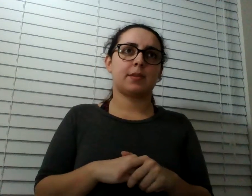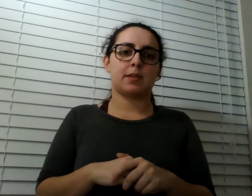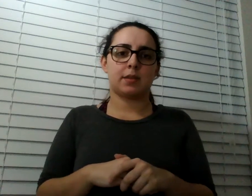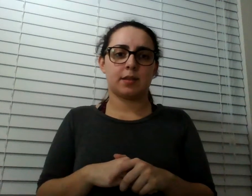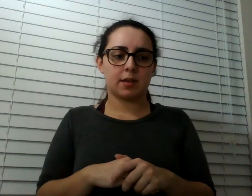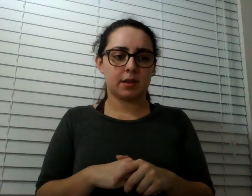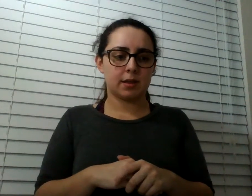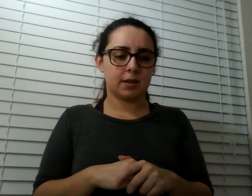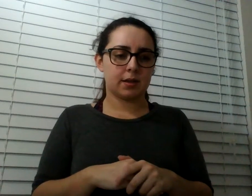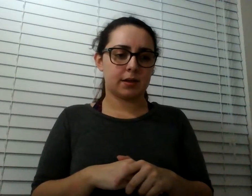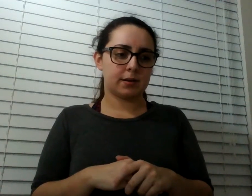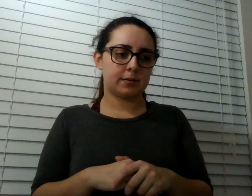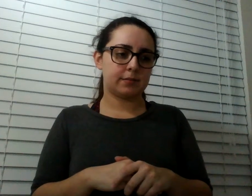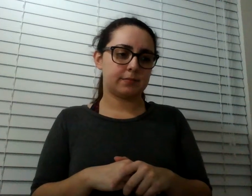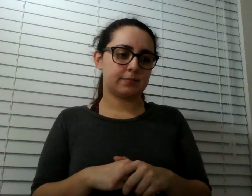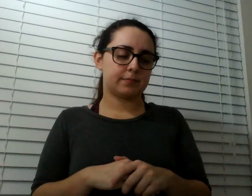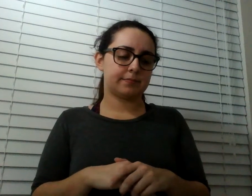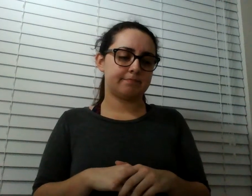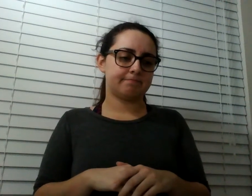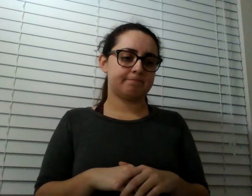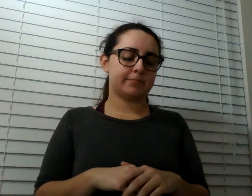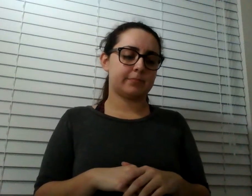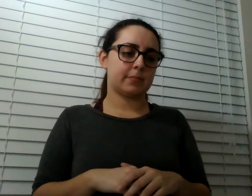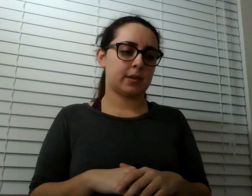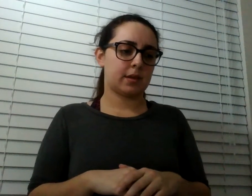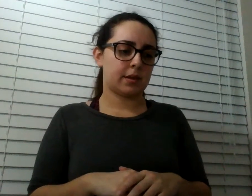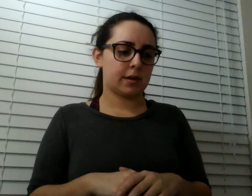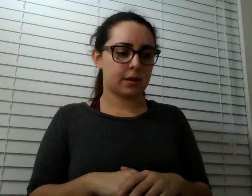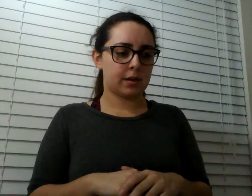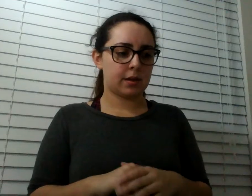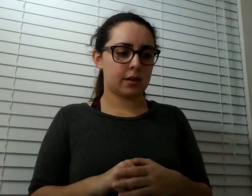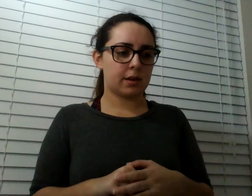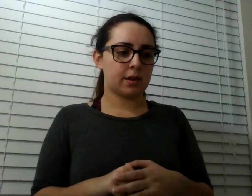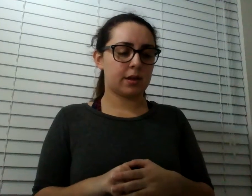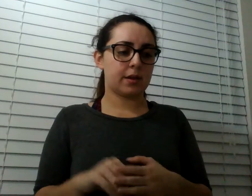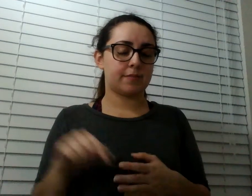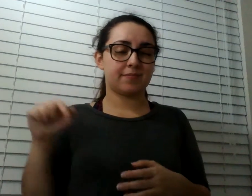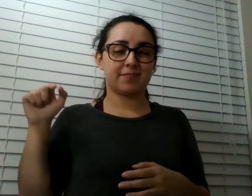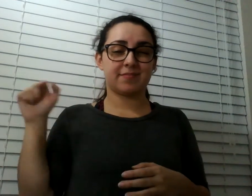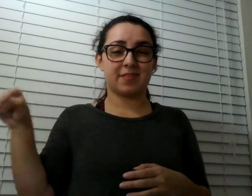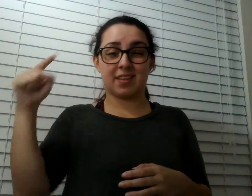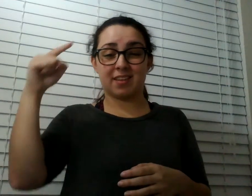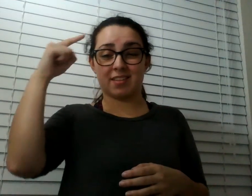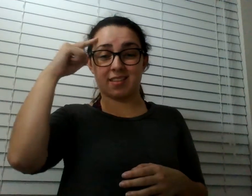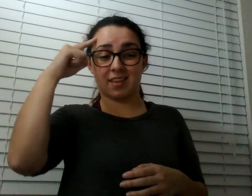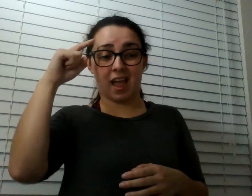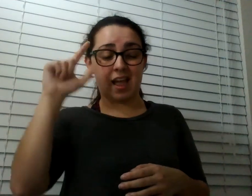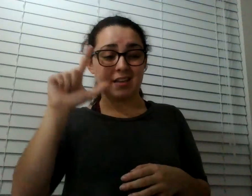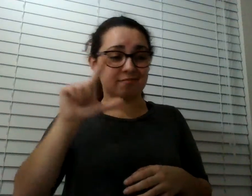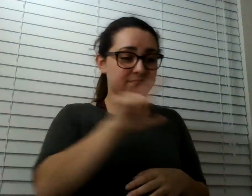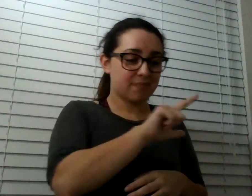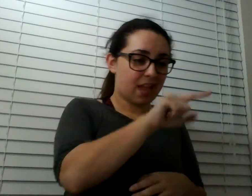figure it out. Just giant tumbled boulders. Craig thinks it's to the left. Dirk thinks it's to the right. Anything, Dirk?